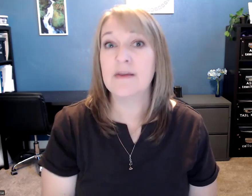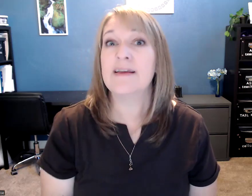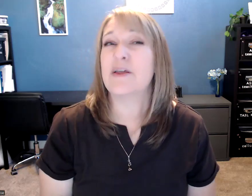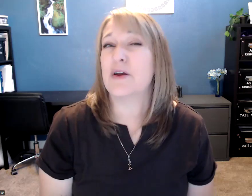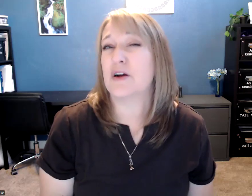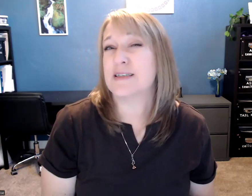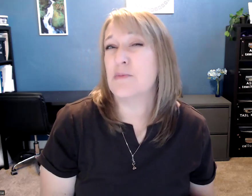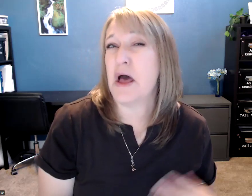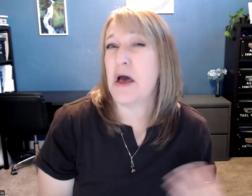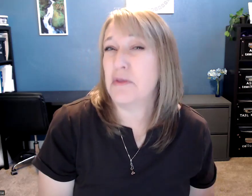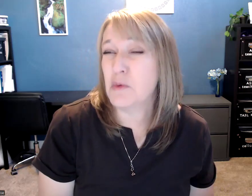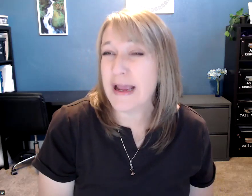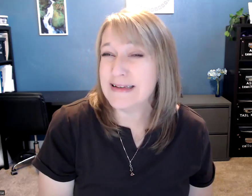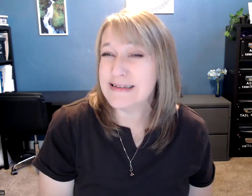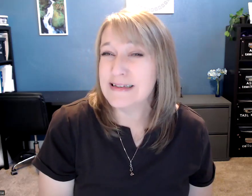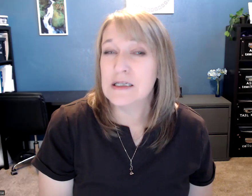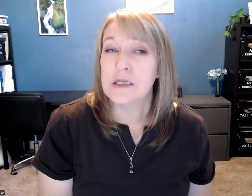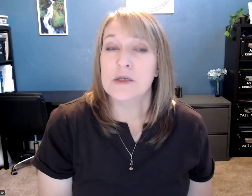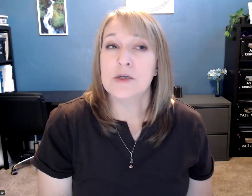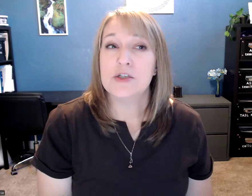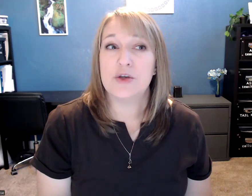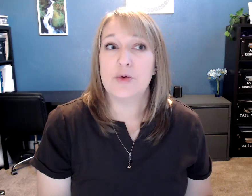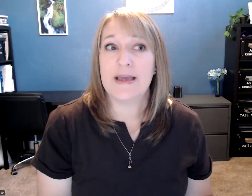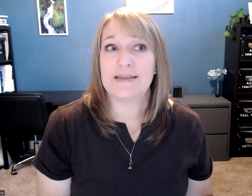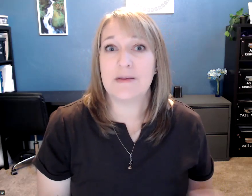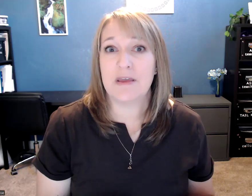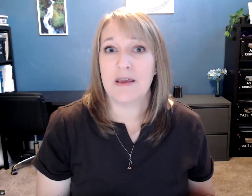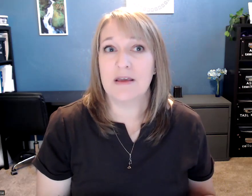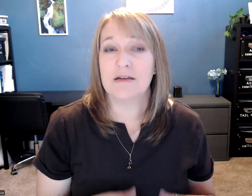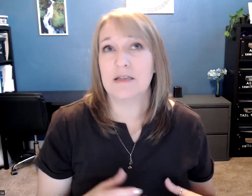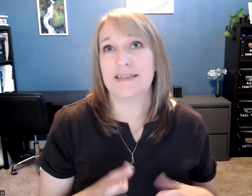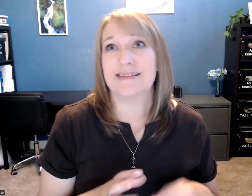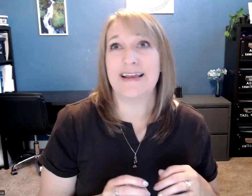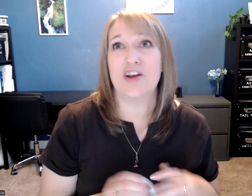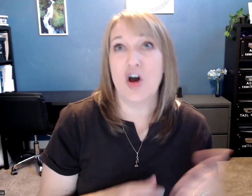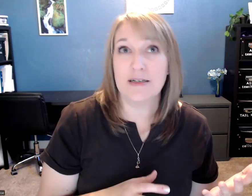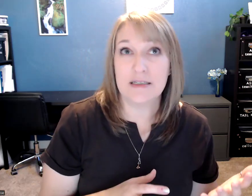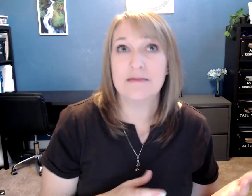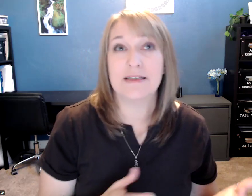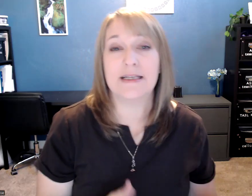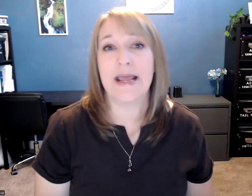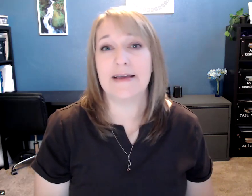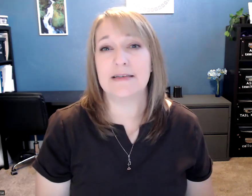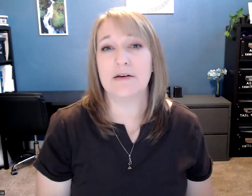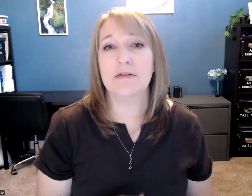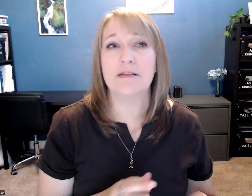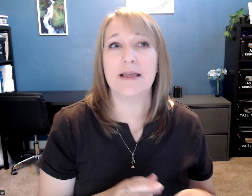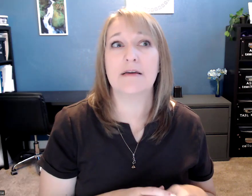Now there are some other ways. To make something like to say not in ASL, like,